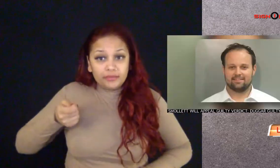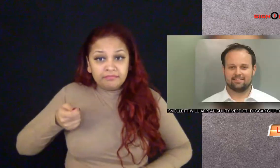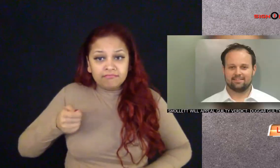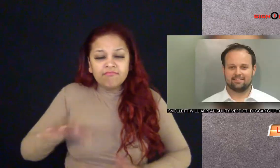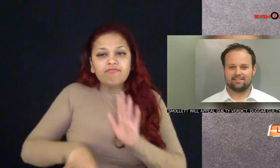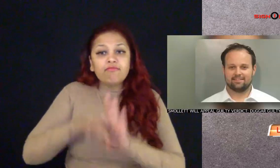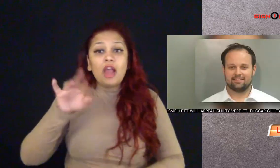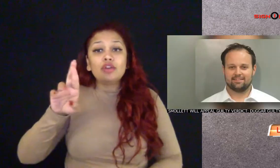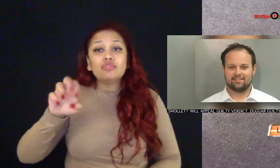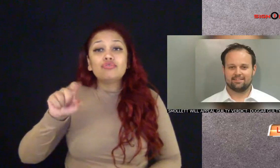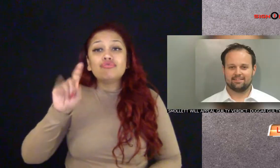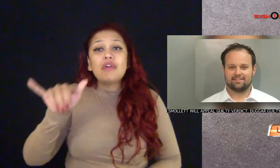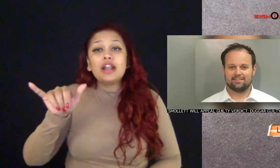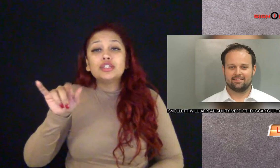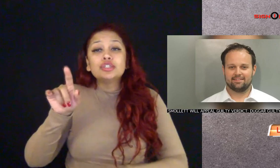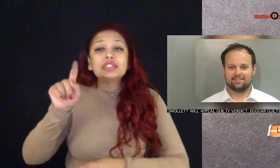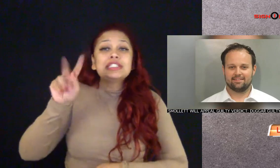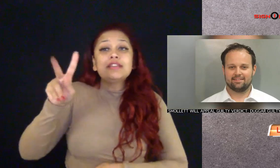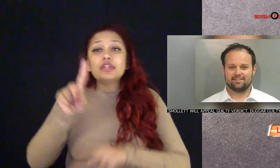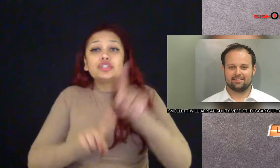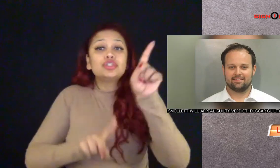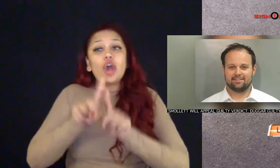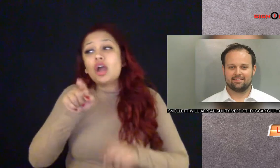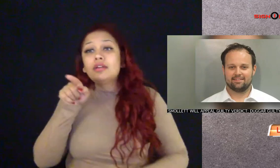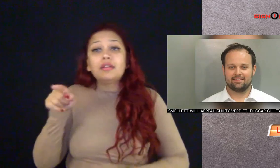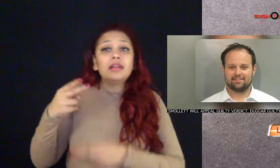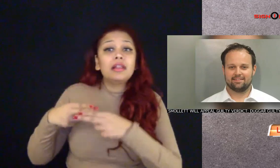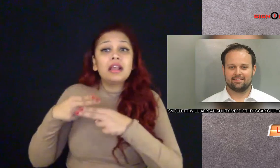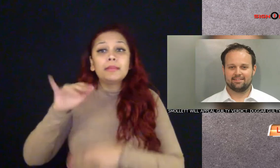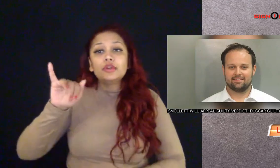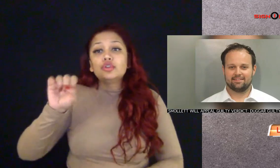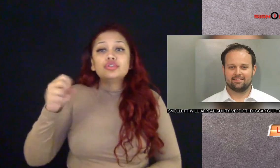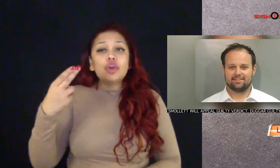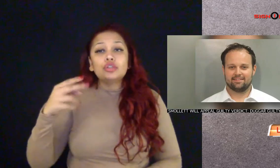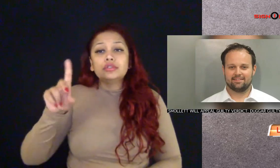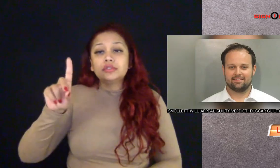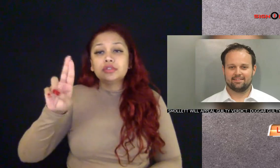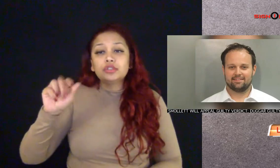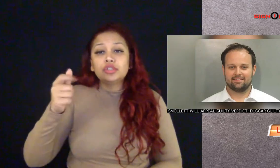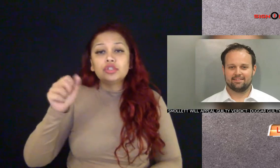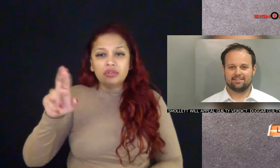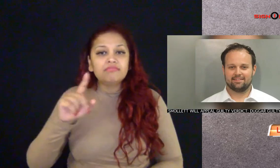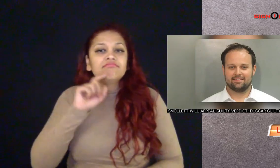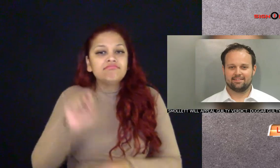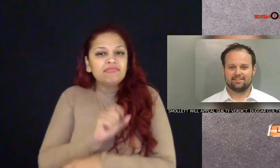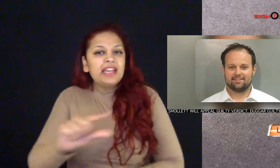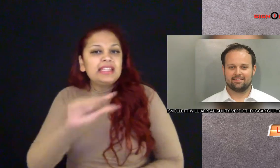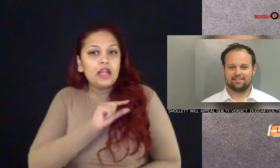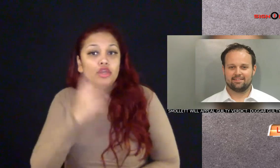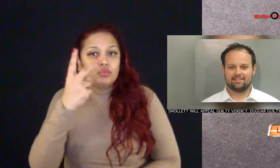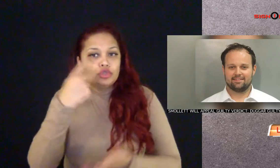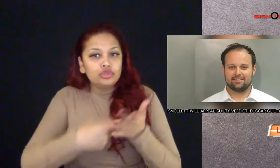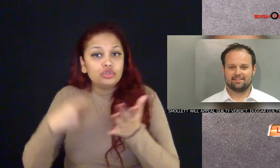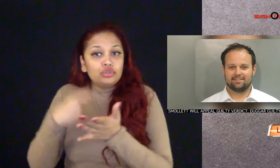Also on Thursday a jury found reality TV star Josh Duggar guilty on